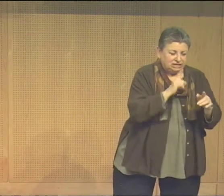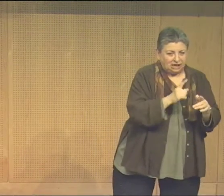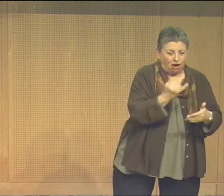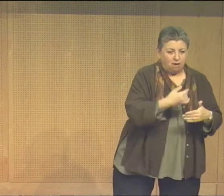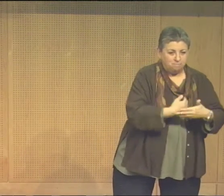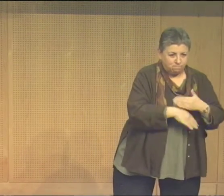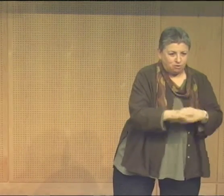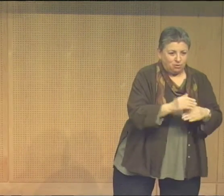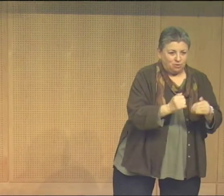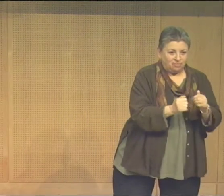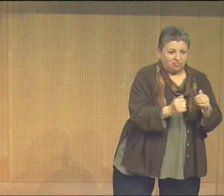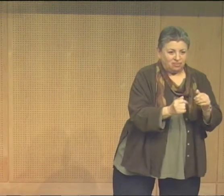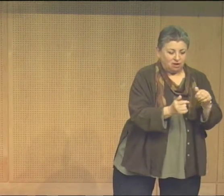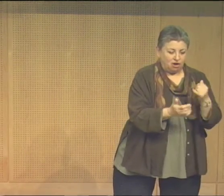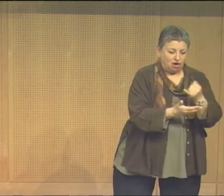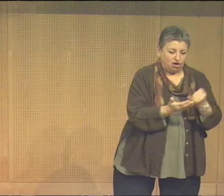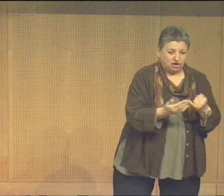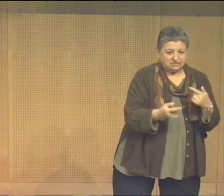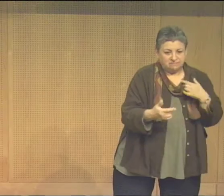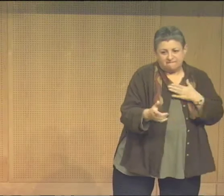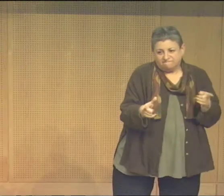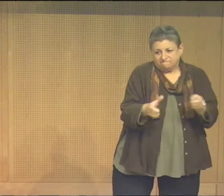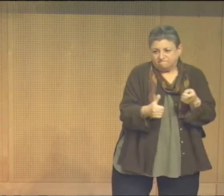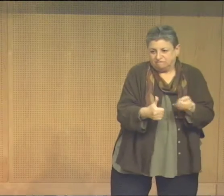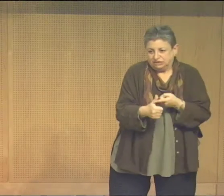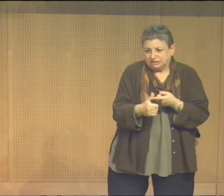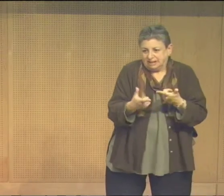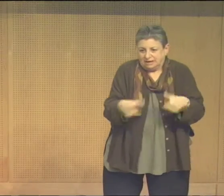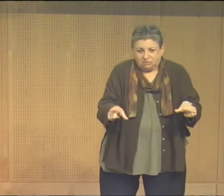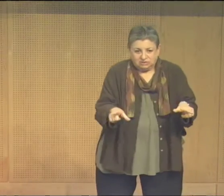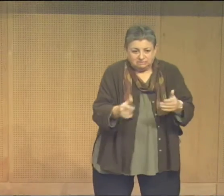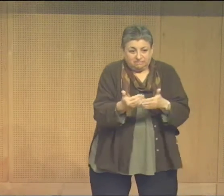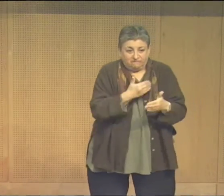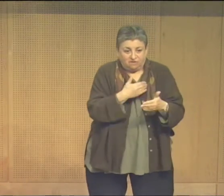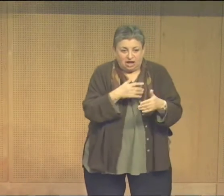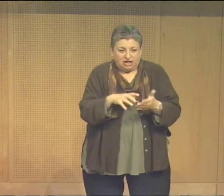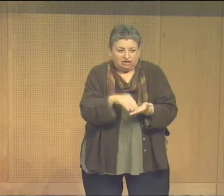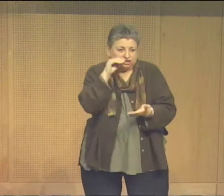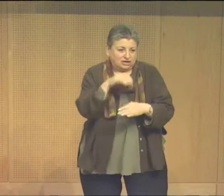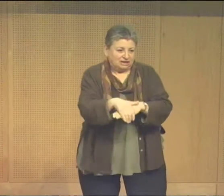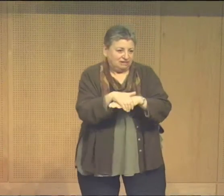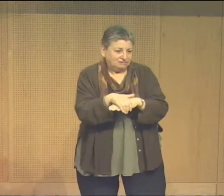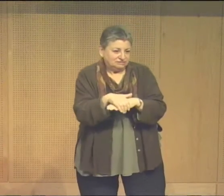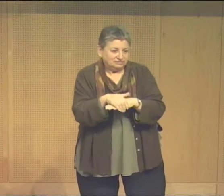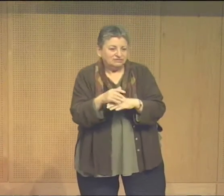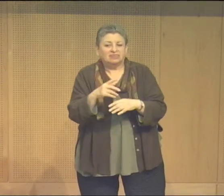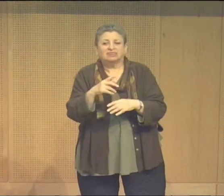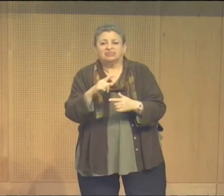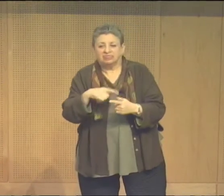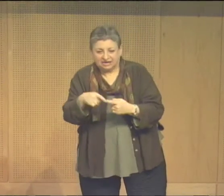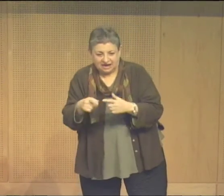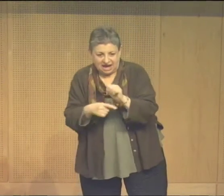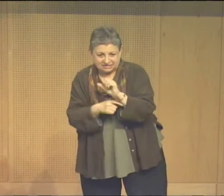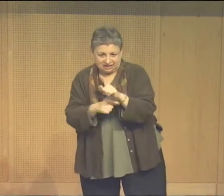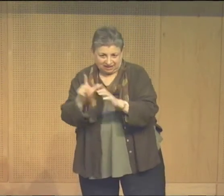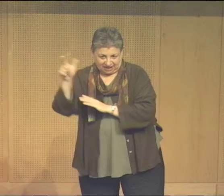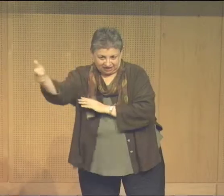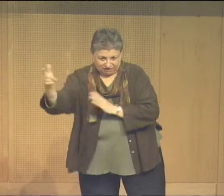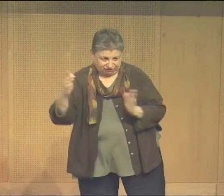first language wasn't ASL I was actually I say art was my first language but then I suppose you could say my second language was